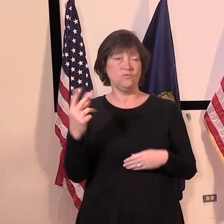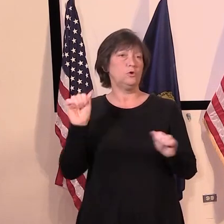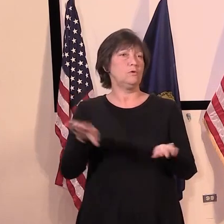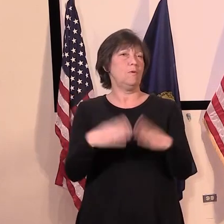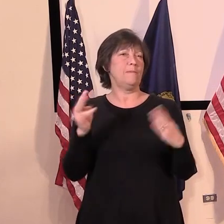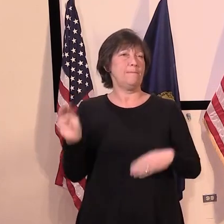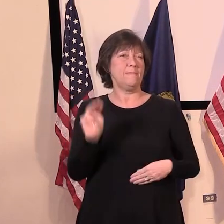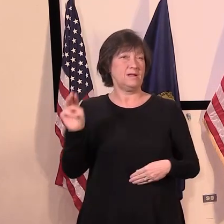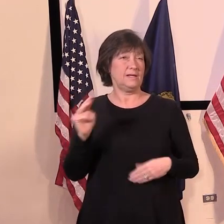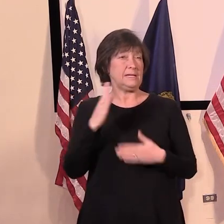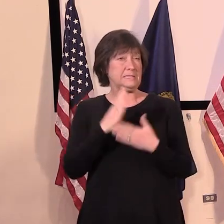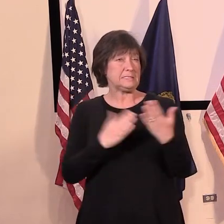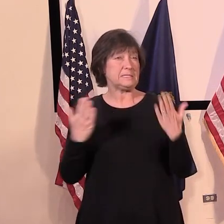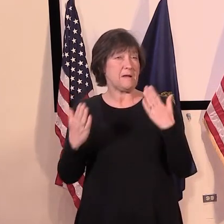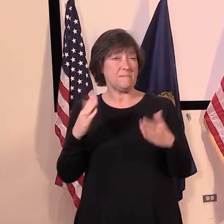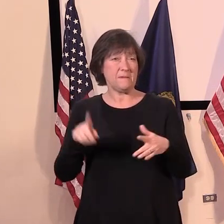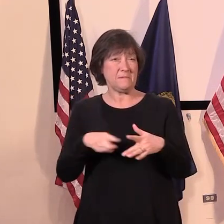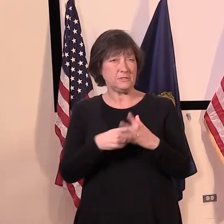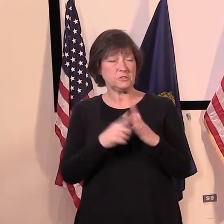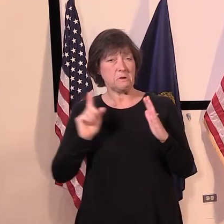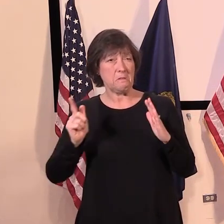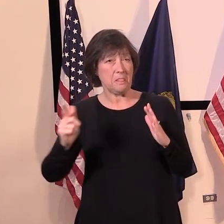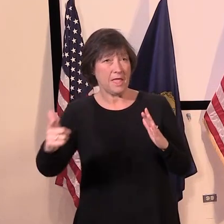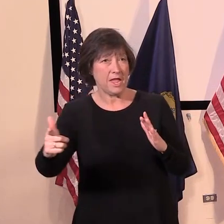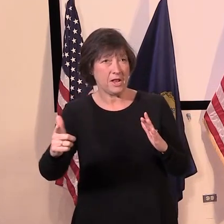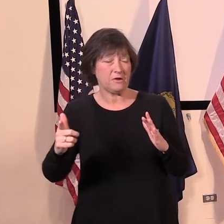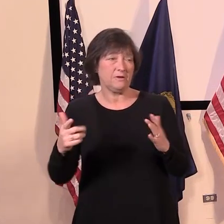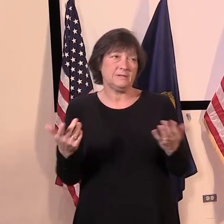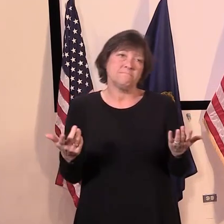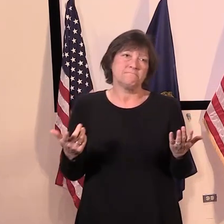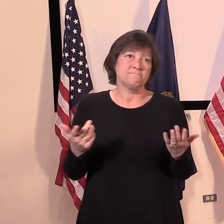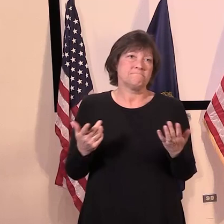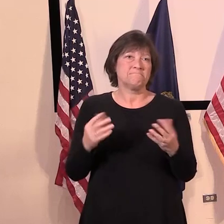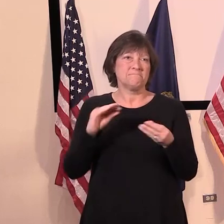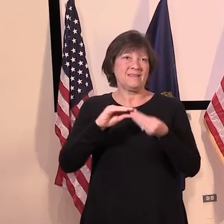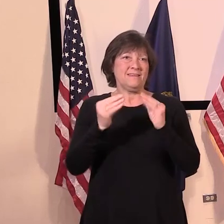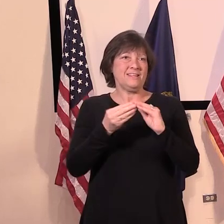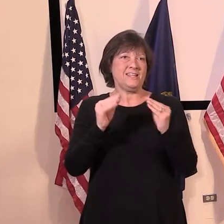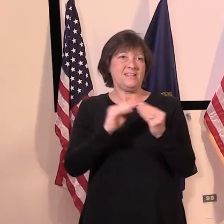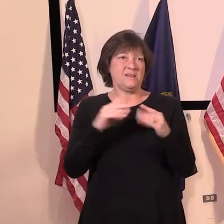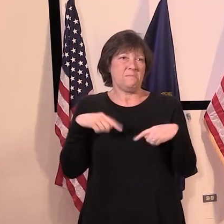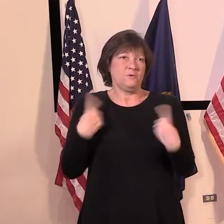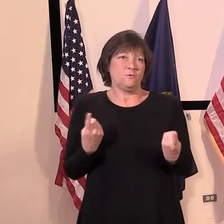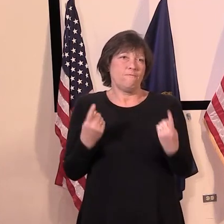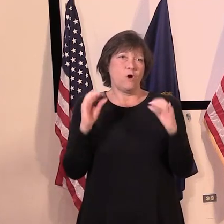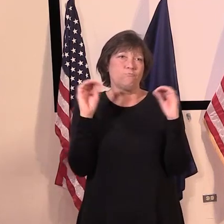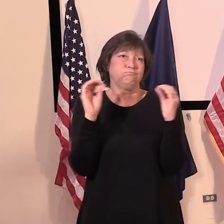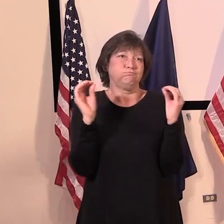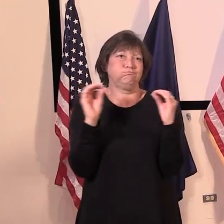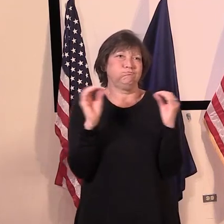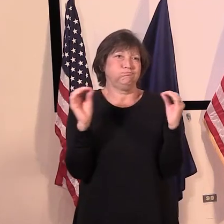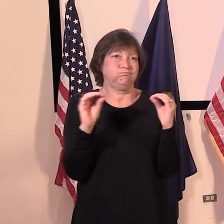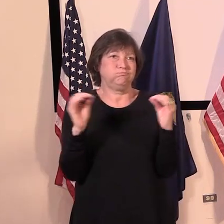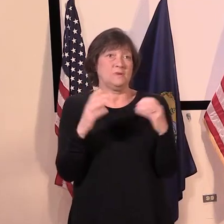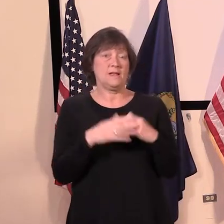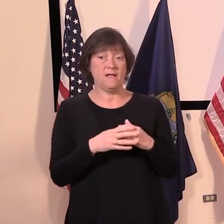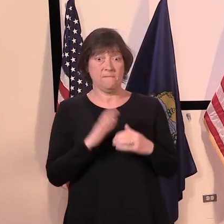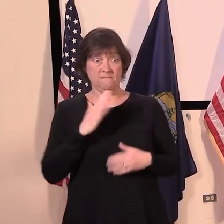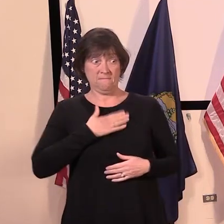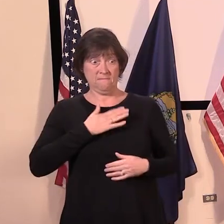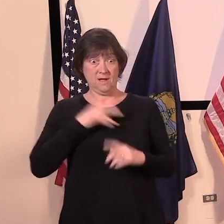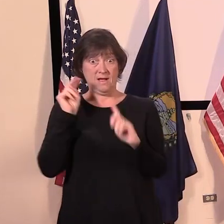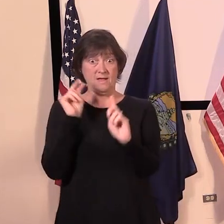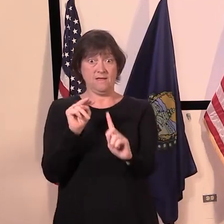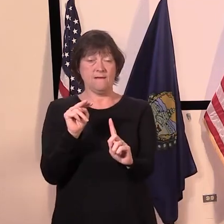to work immediately and to collect all the data is going to be difficult in this short time period. But over time, again, from our